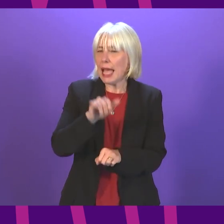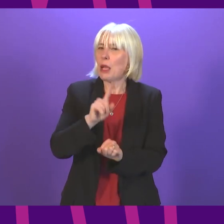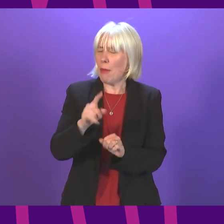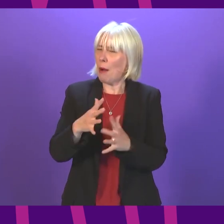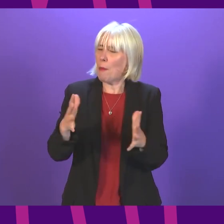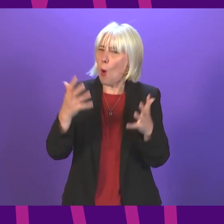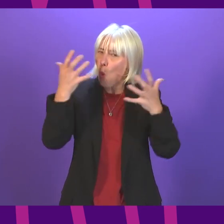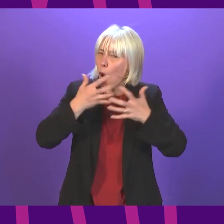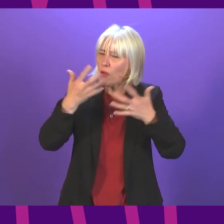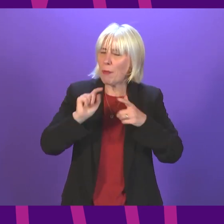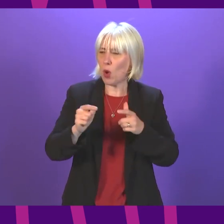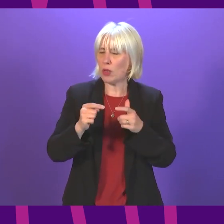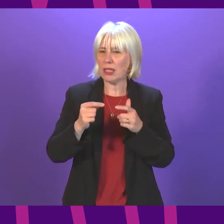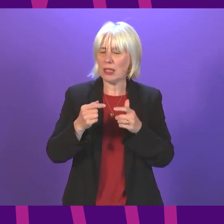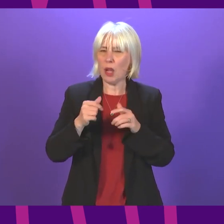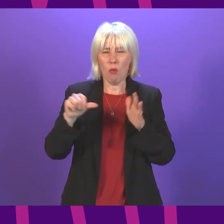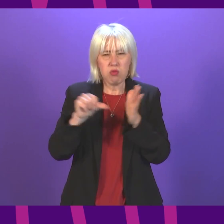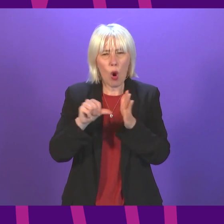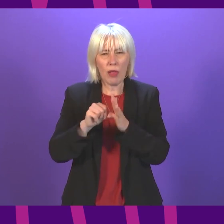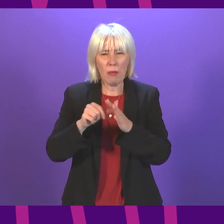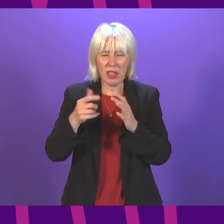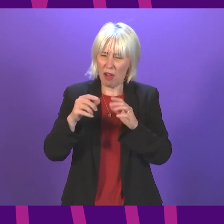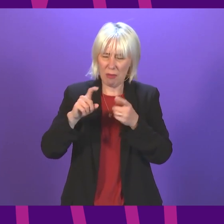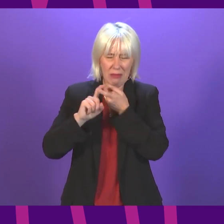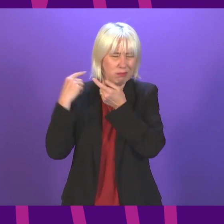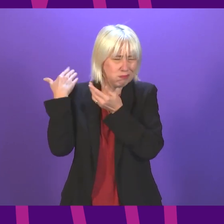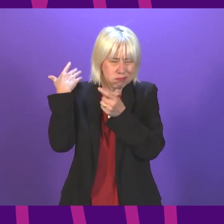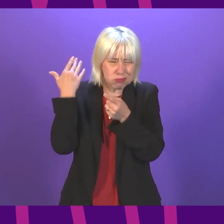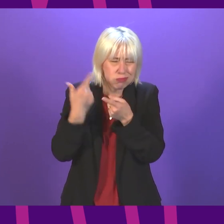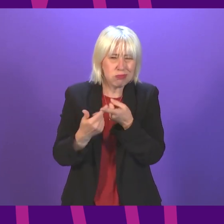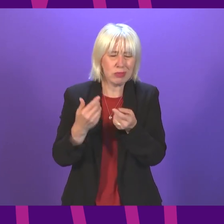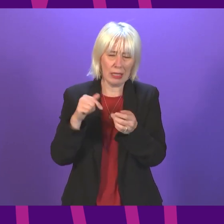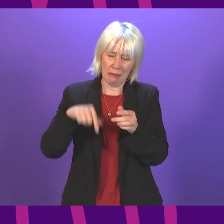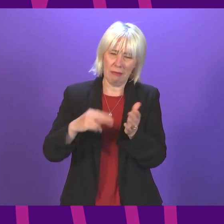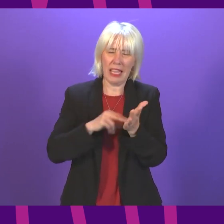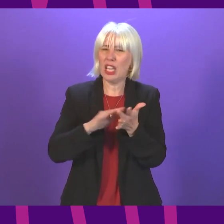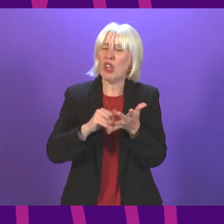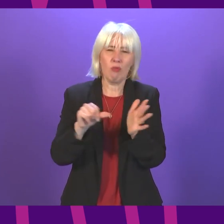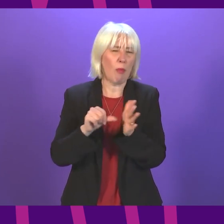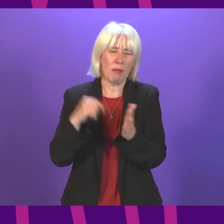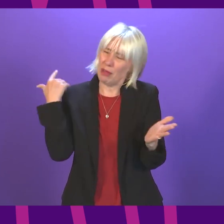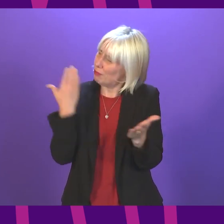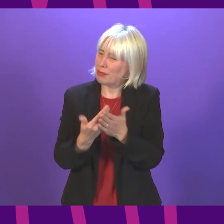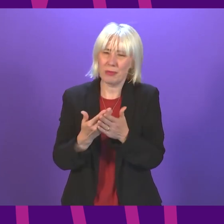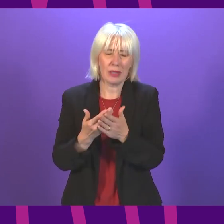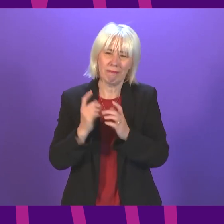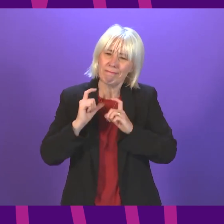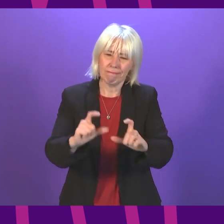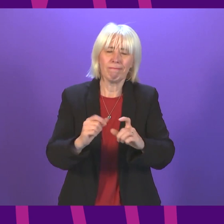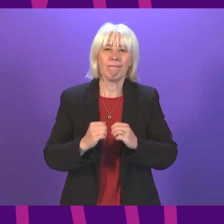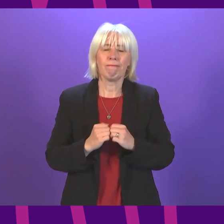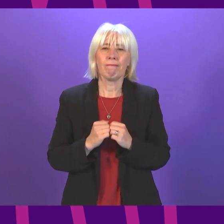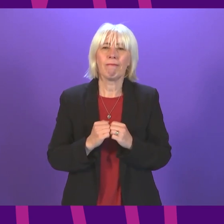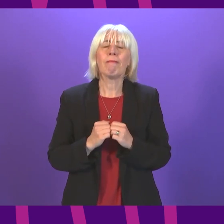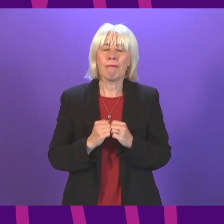about the long-term and deep-seated problems that continue to exist within the NHS. Cabinet Secretary. So many of the actions